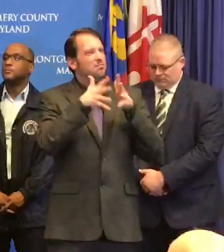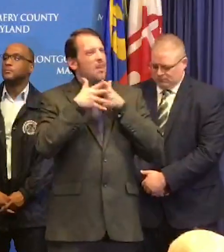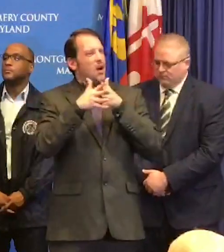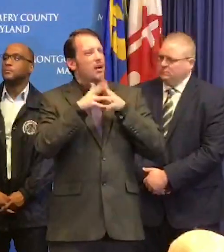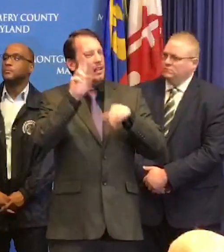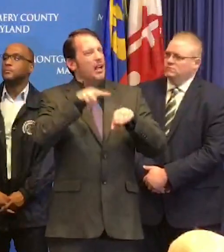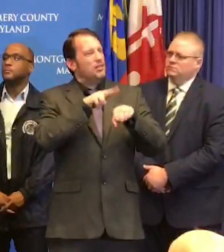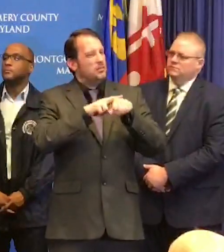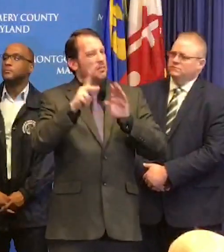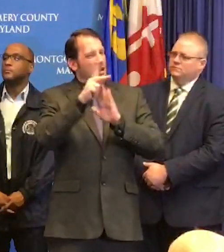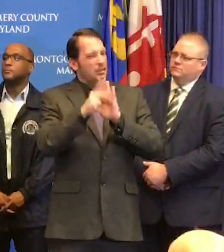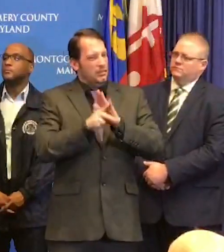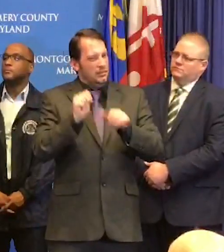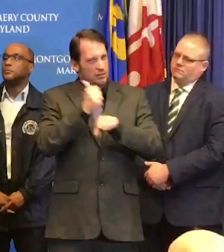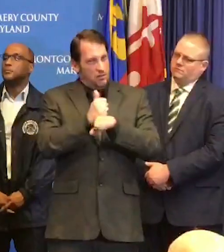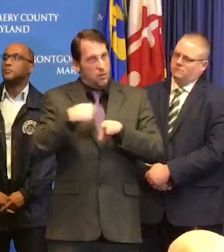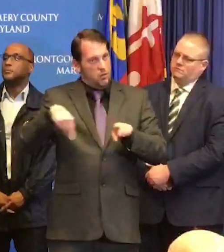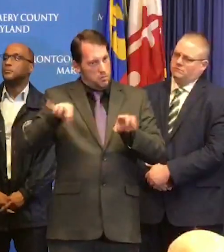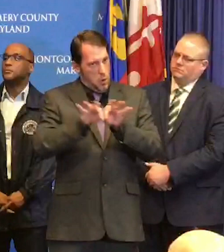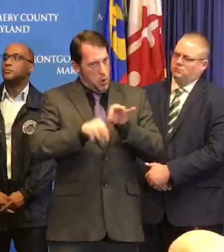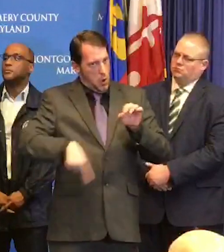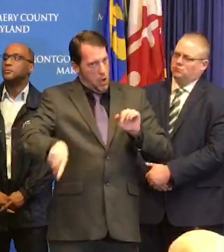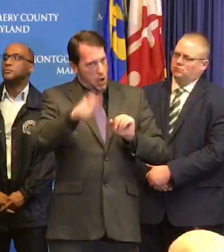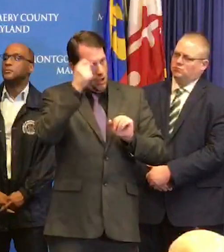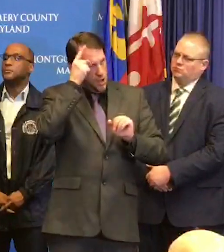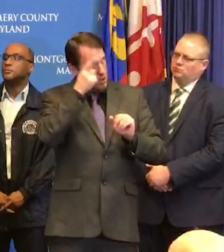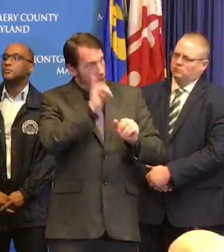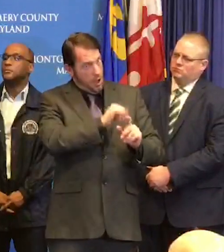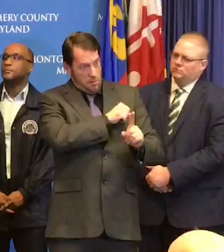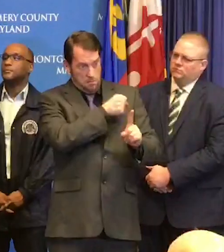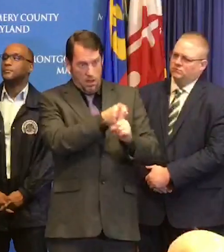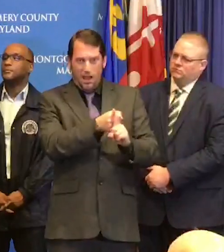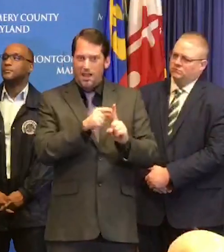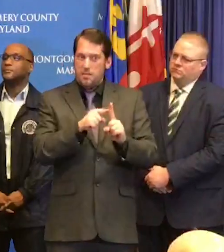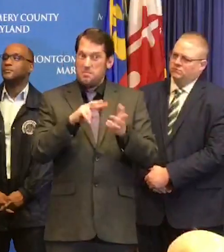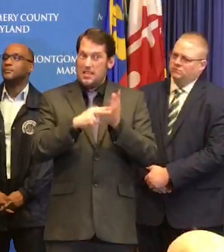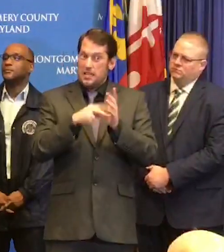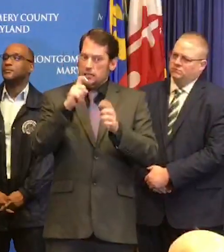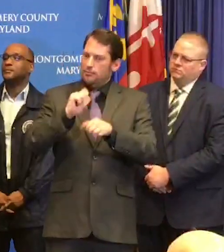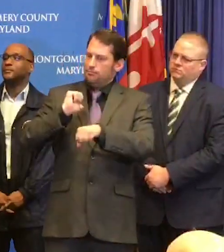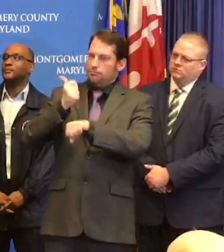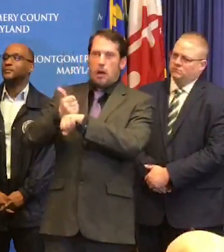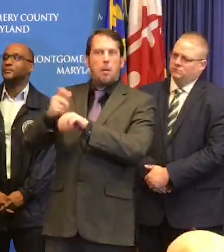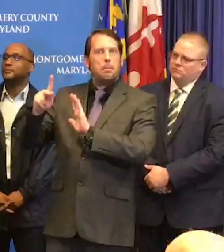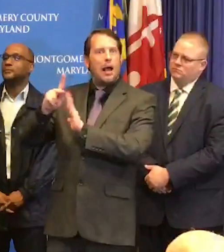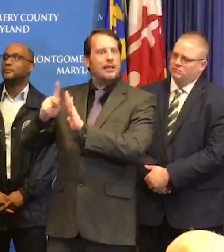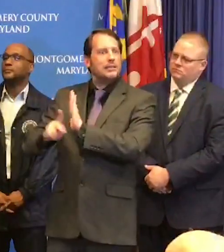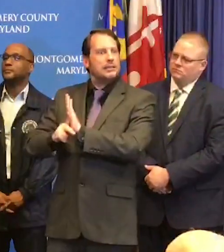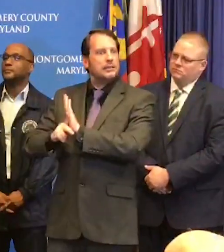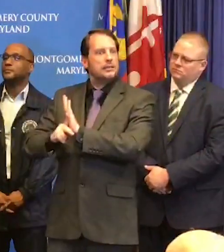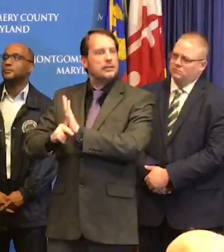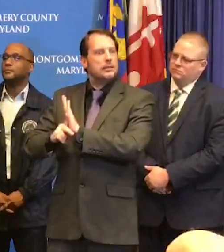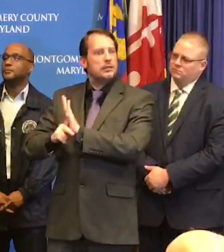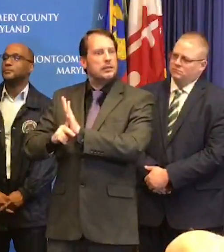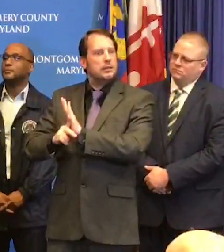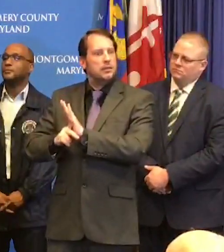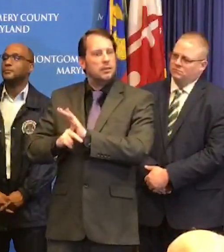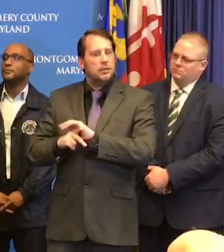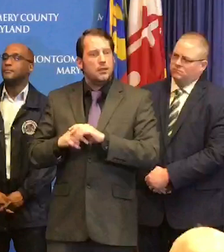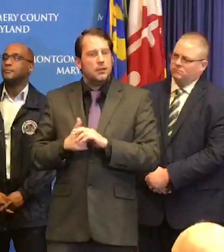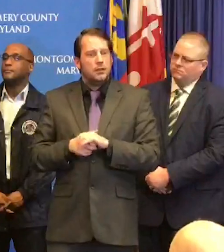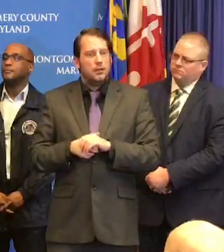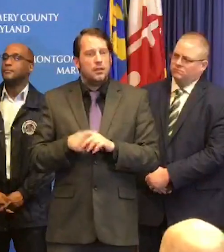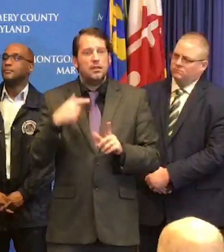it's right now. It's not in anybody's interest to have these people go to work, potentially sick, or leave